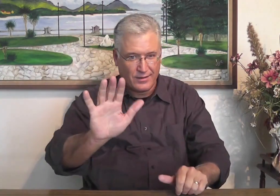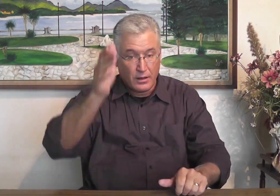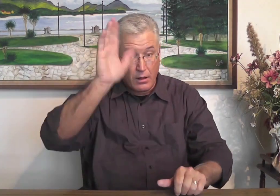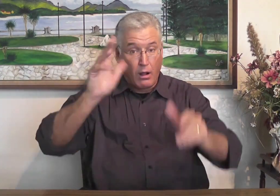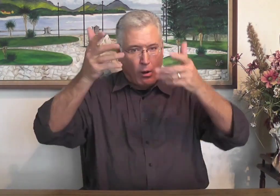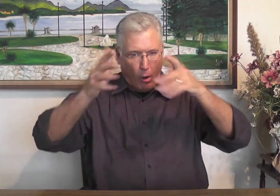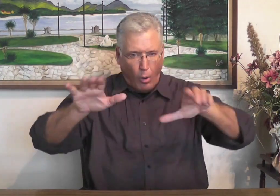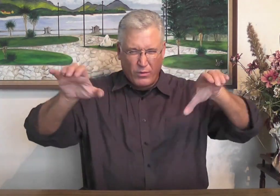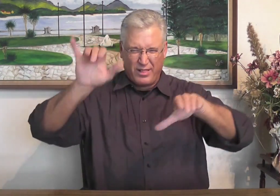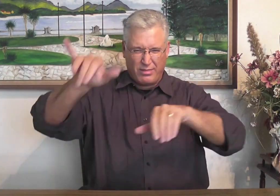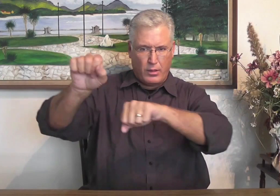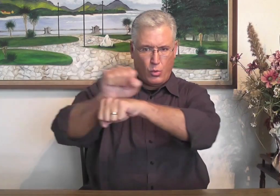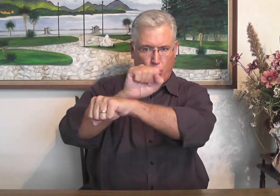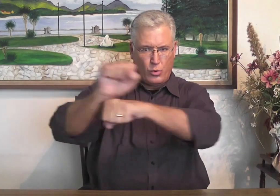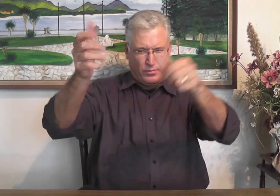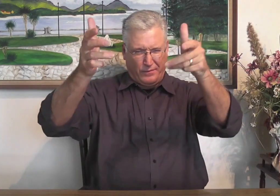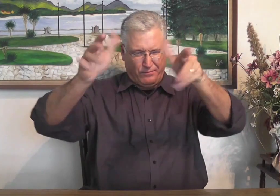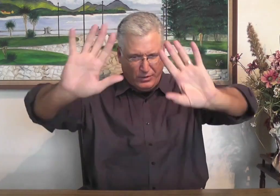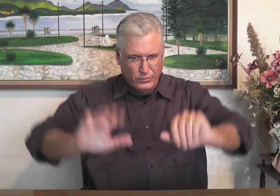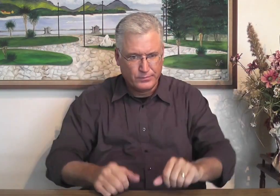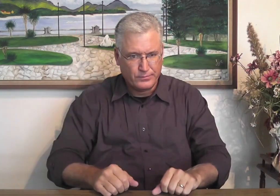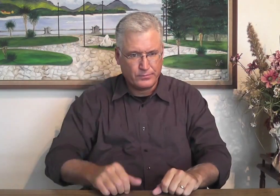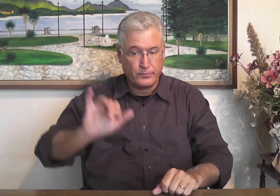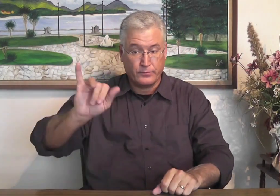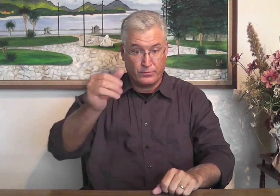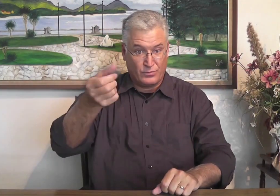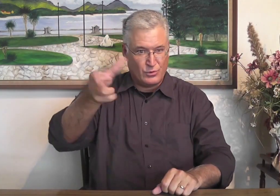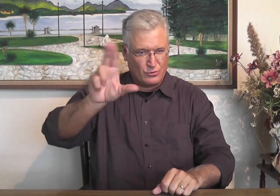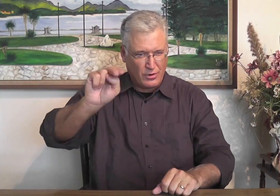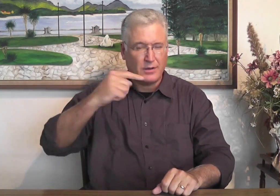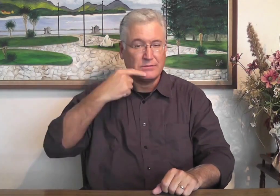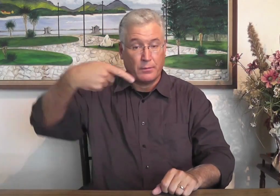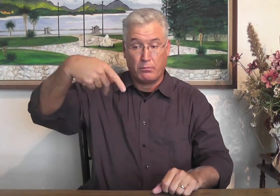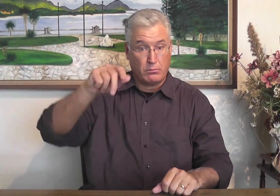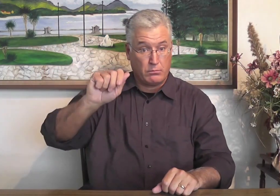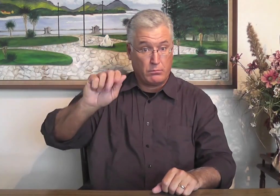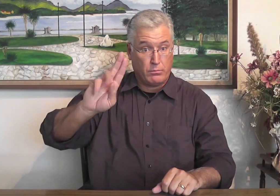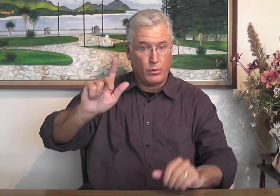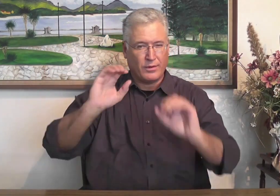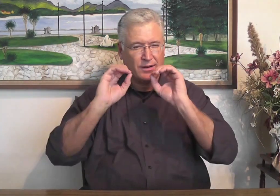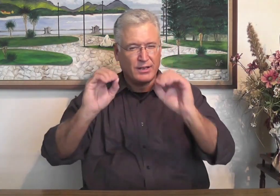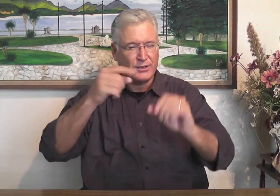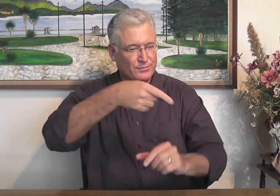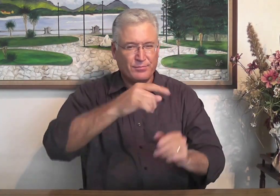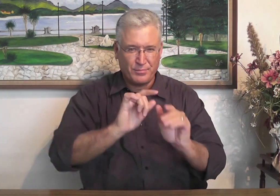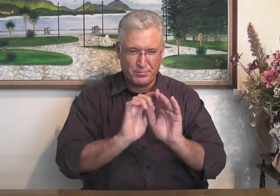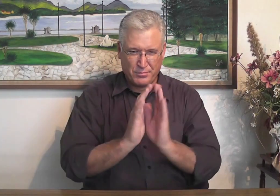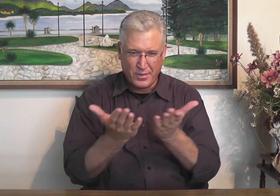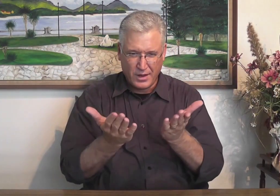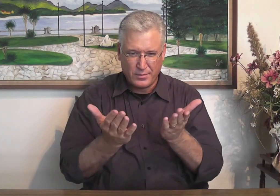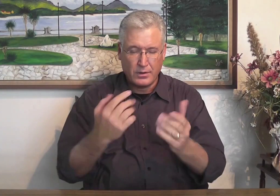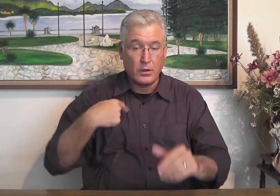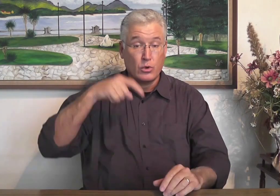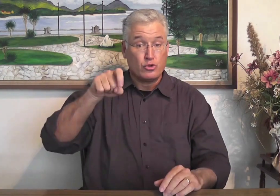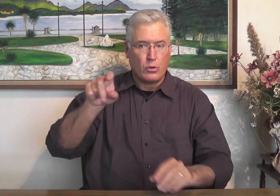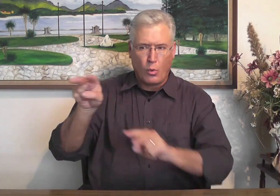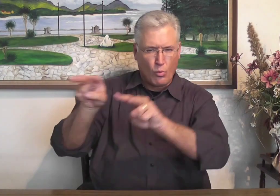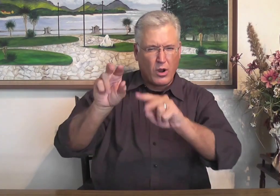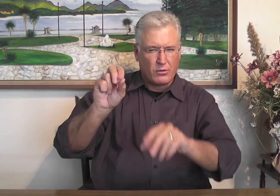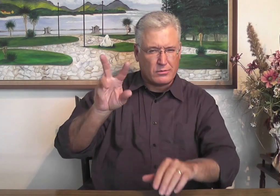like a statue. No, God has already finished the work on us. Christ. Christ. Christ. Christ. Christ. Christ. in the